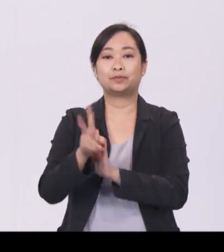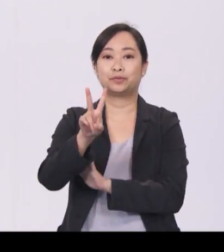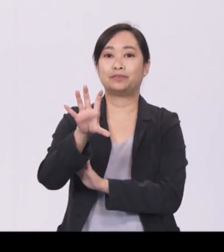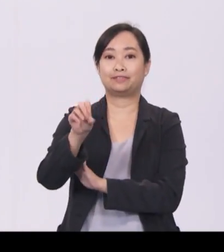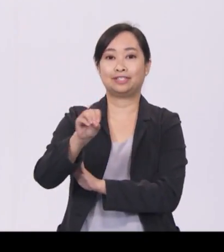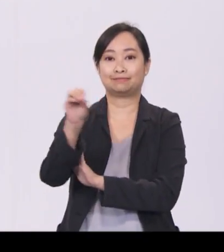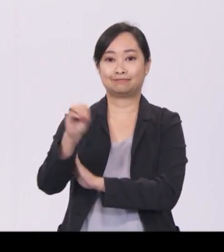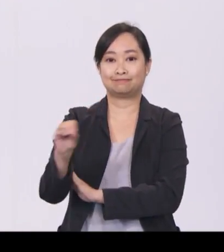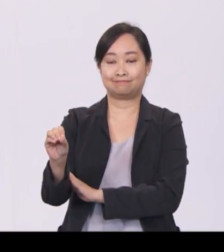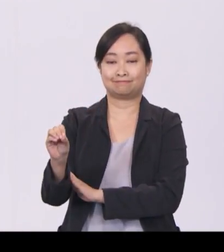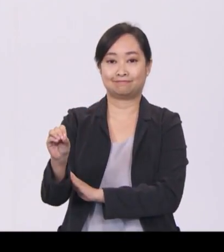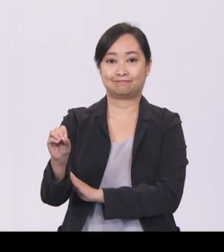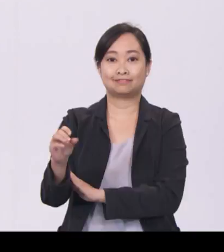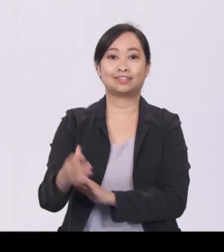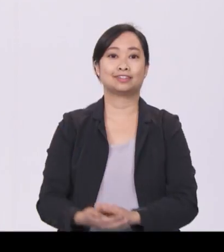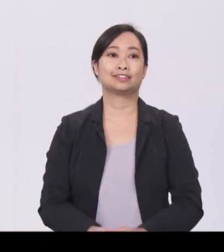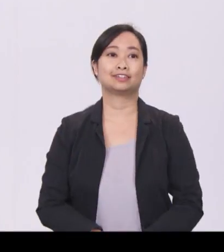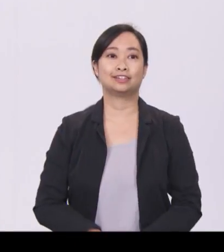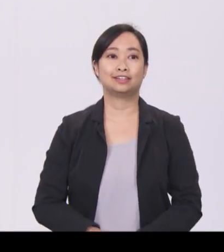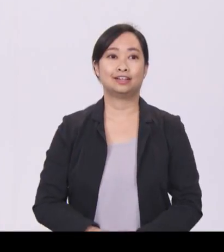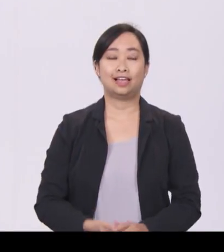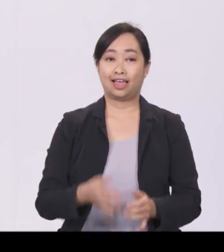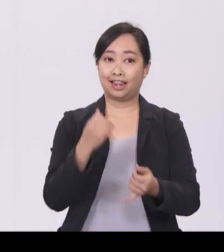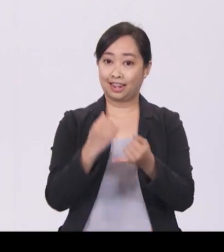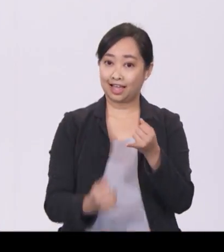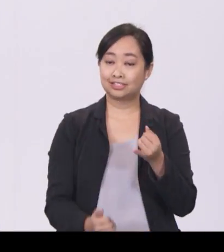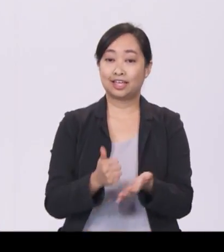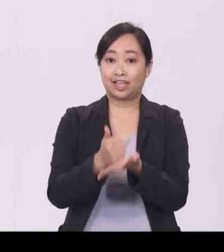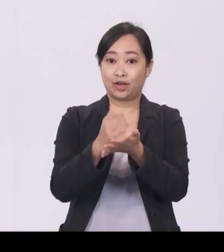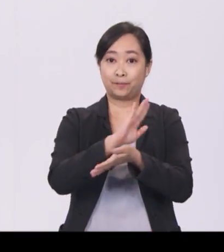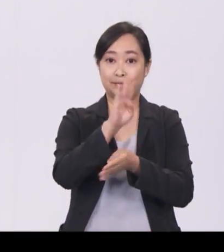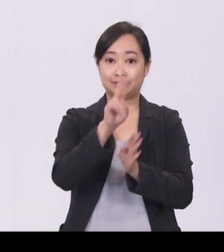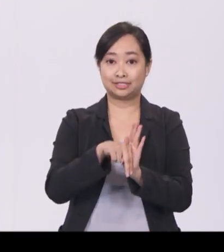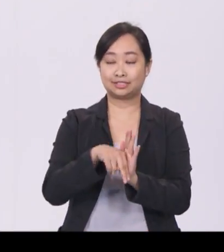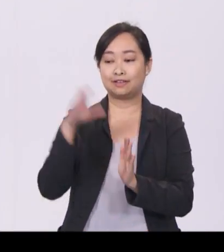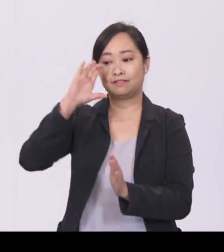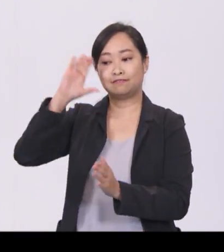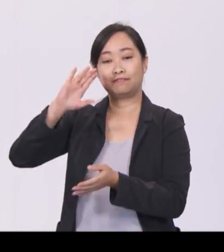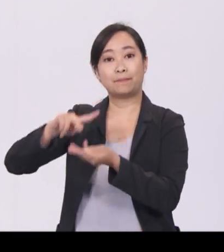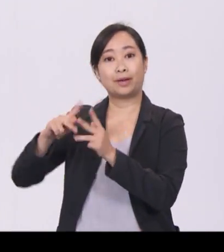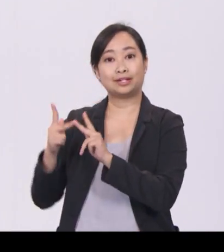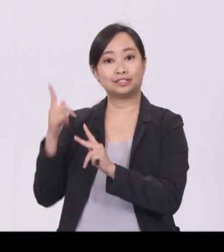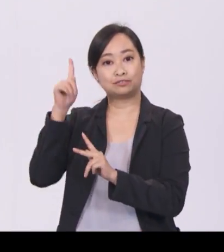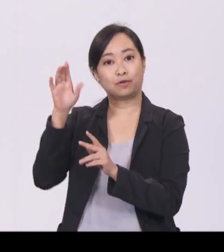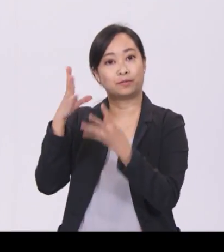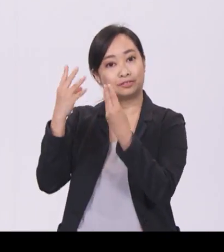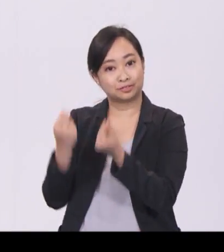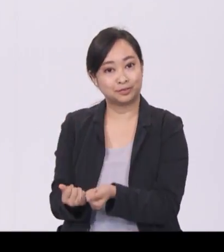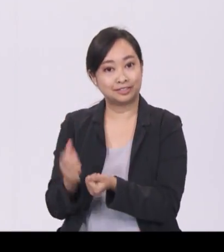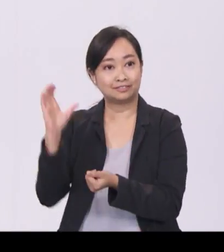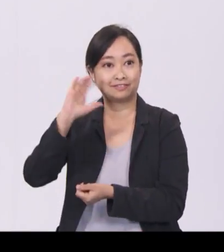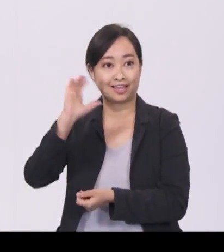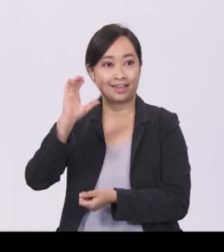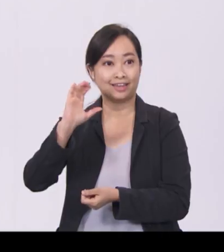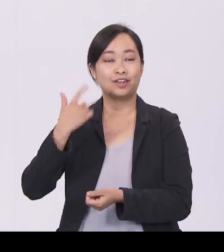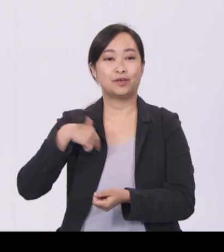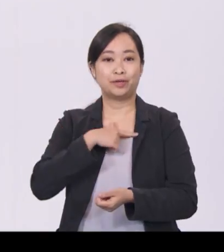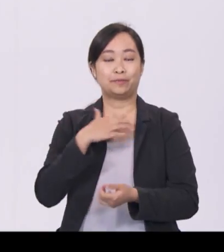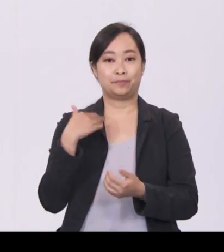Finally, to help businesses find partners to co-create solutions, we will pilot an open innovation platform this year.